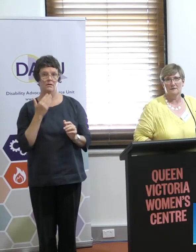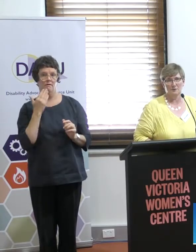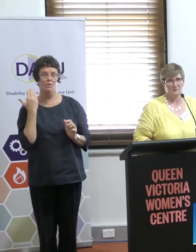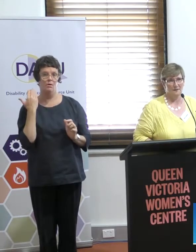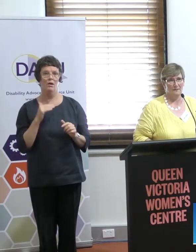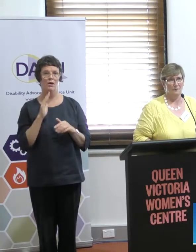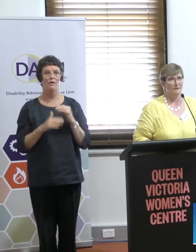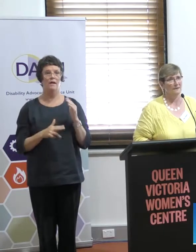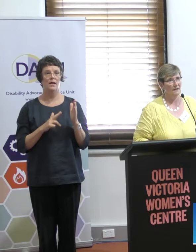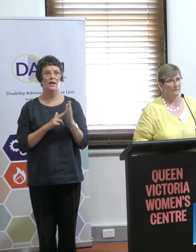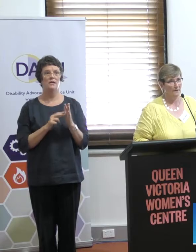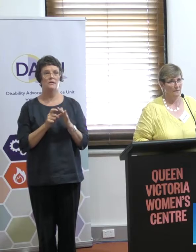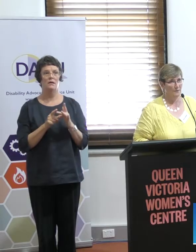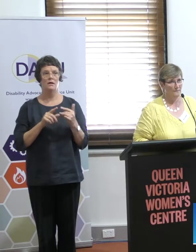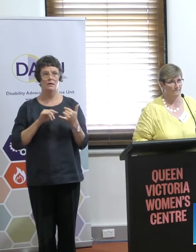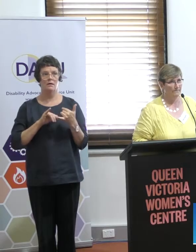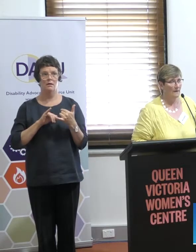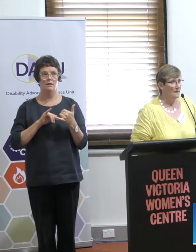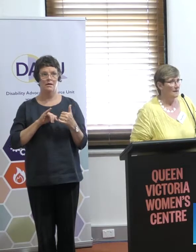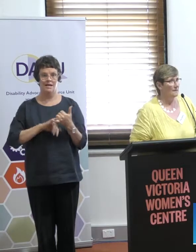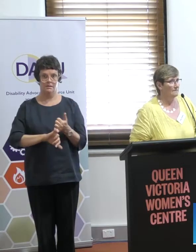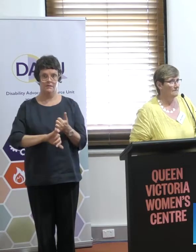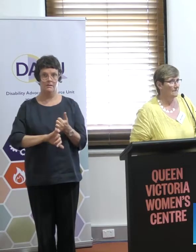Insurance Scheme Quality and Safeguarding Commission.